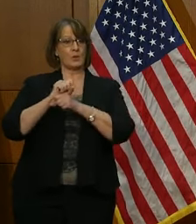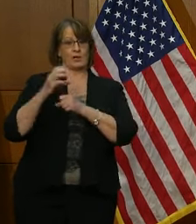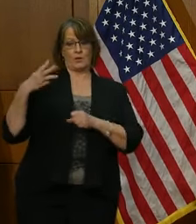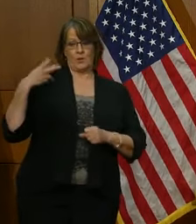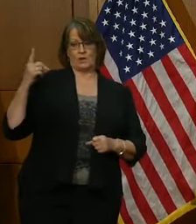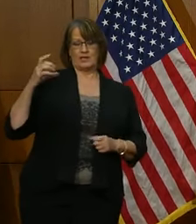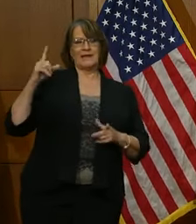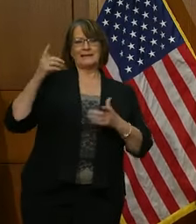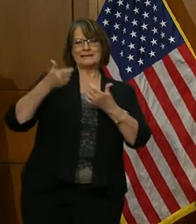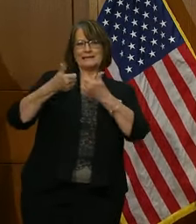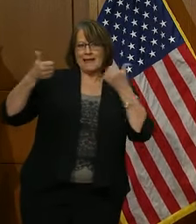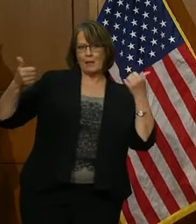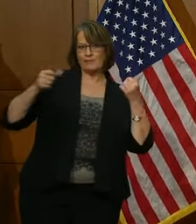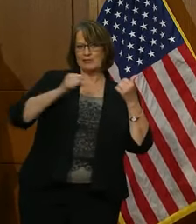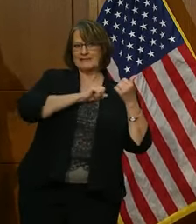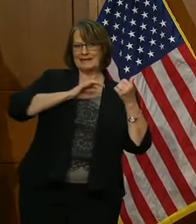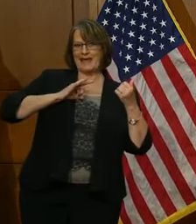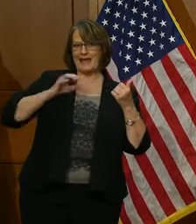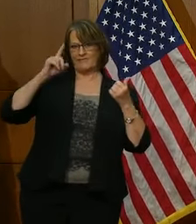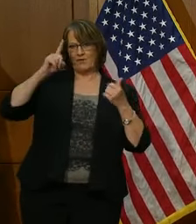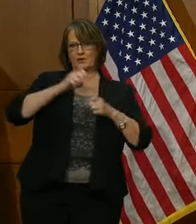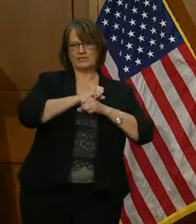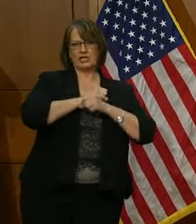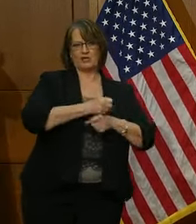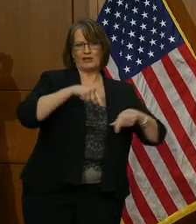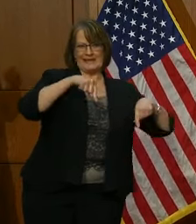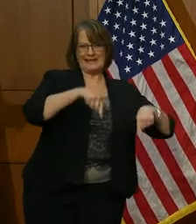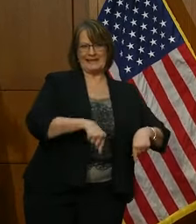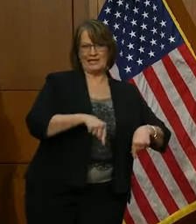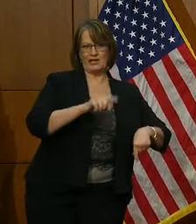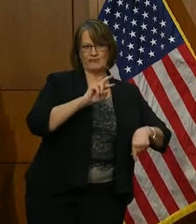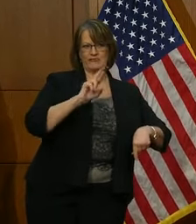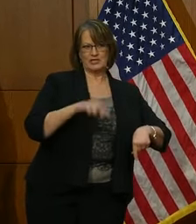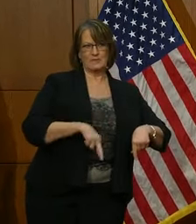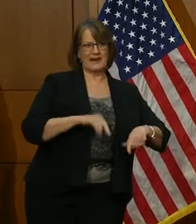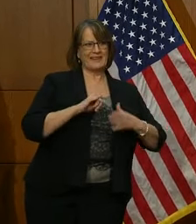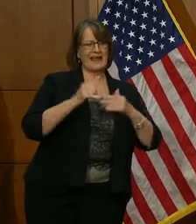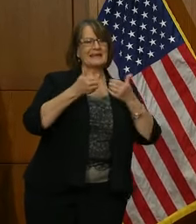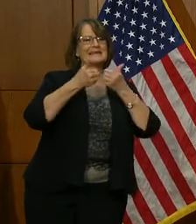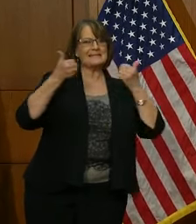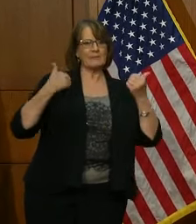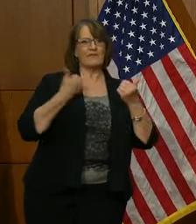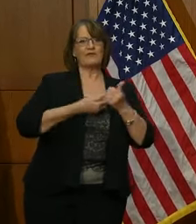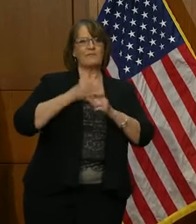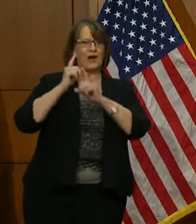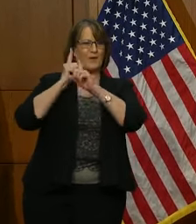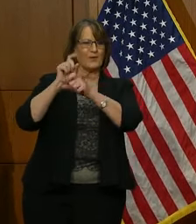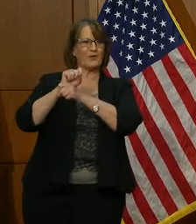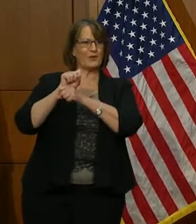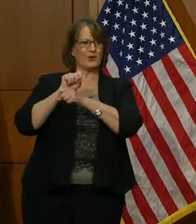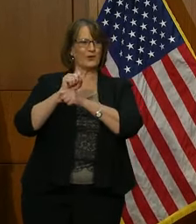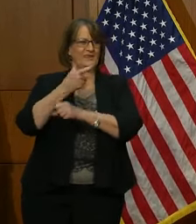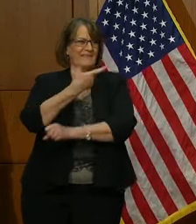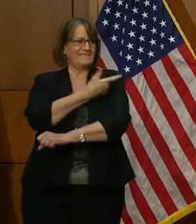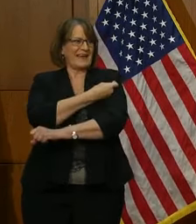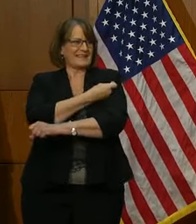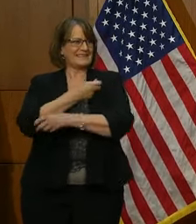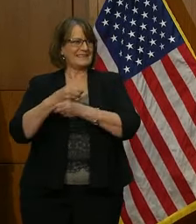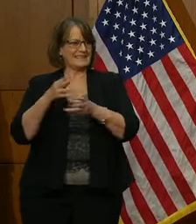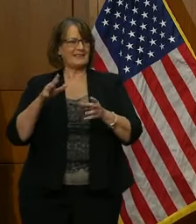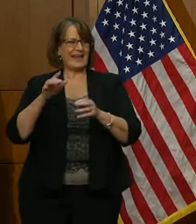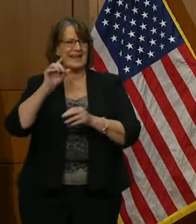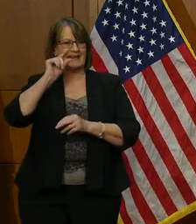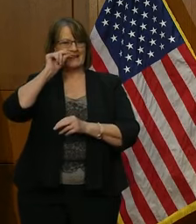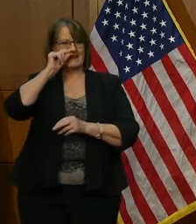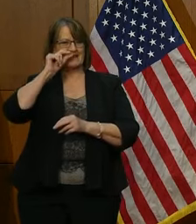that separately from the security for the capital here, which is also a separate mission from what we do with the vaccine distribution or the testing program.